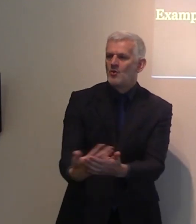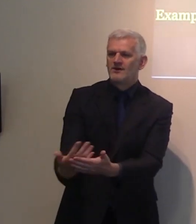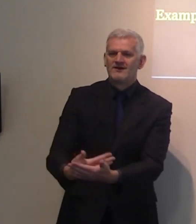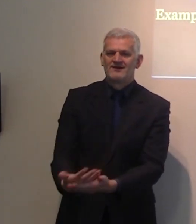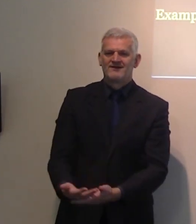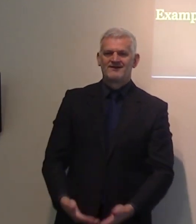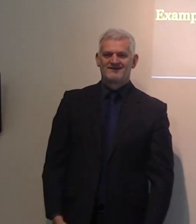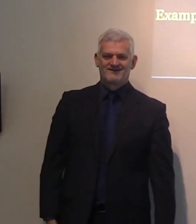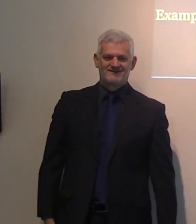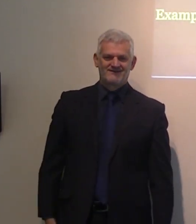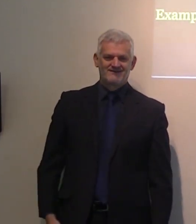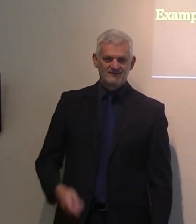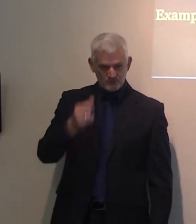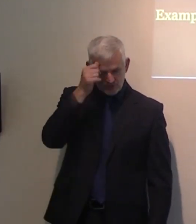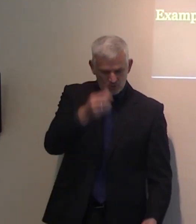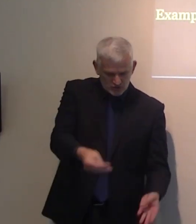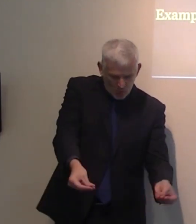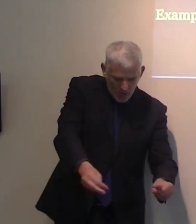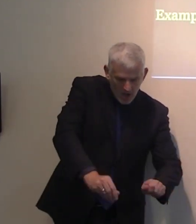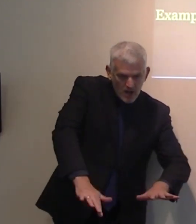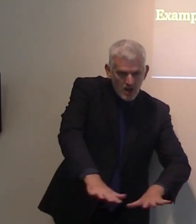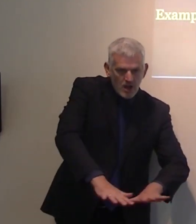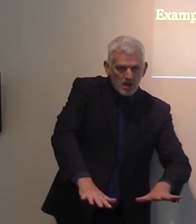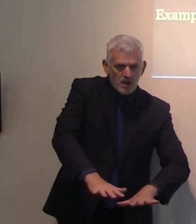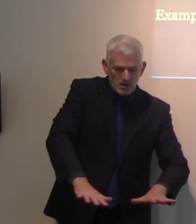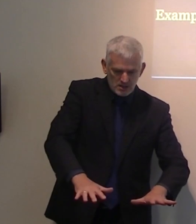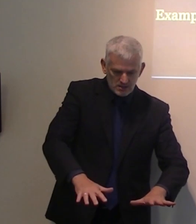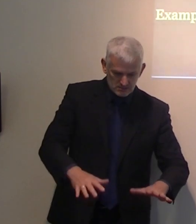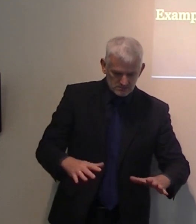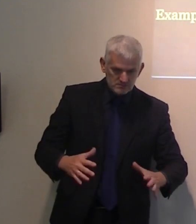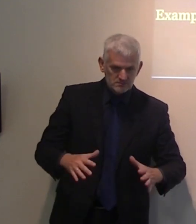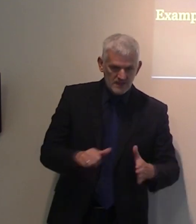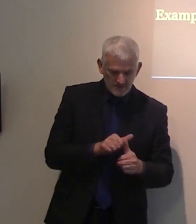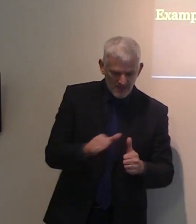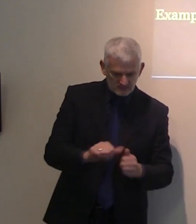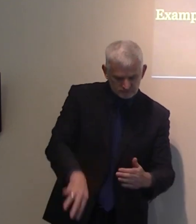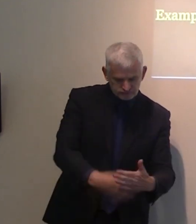becomes more ready to receive the seed, and salt makes things to grow. So,